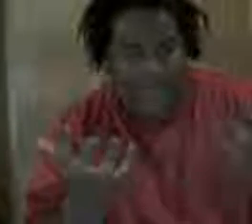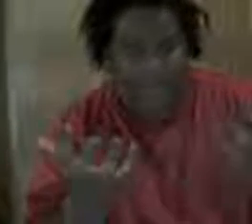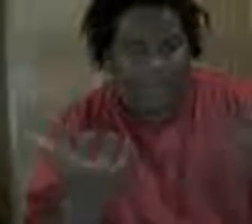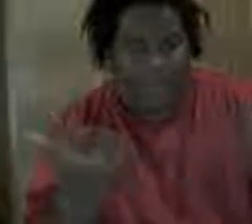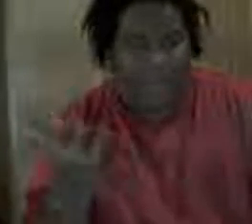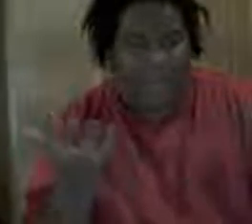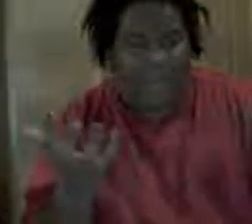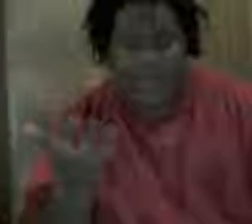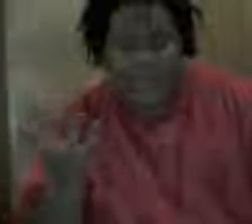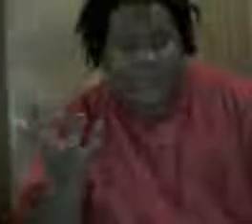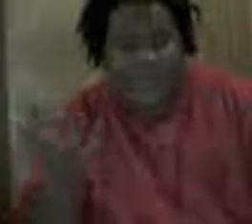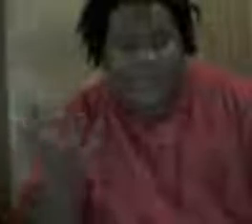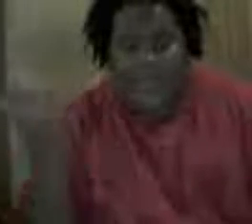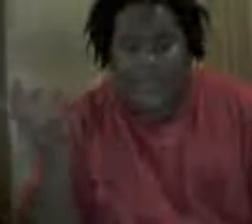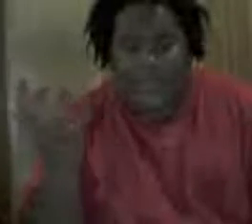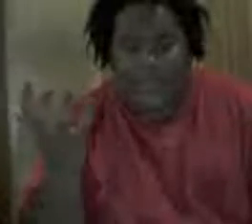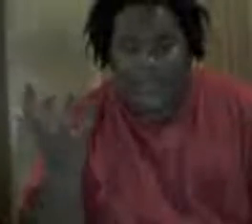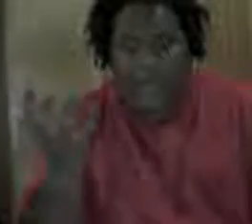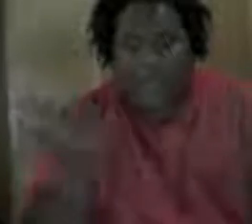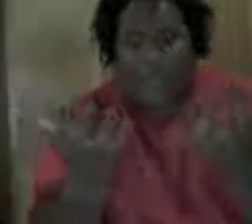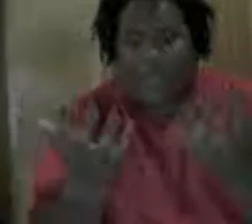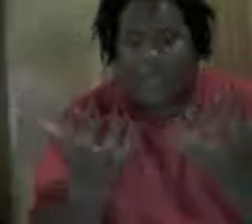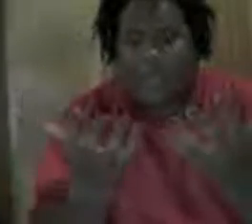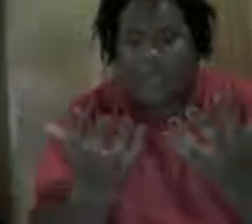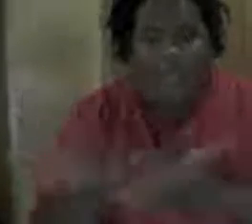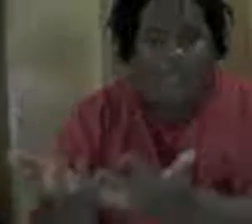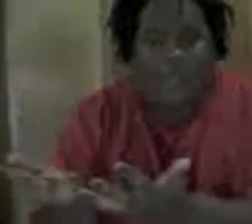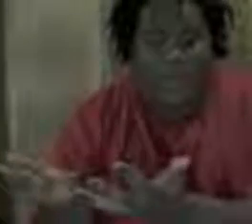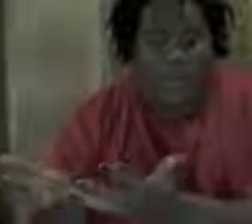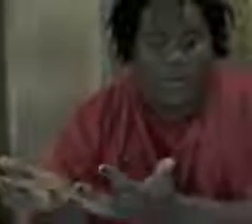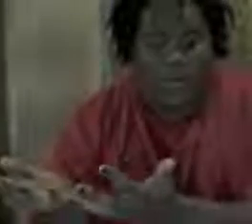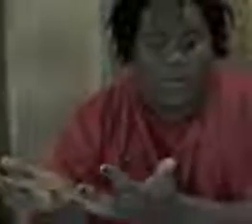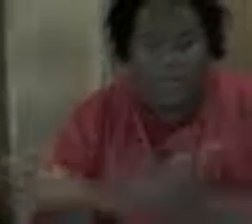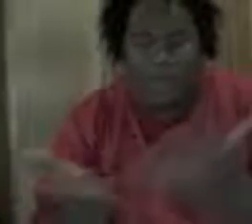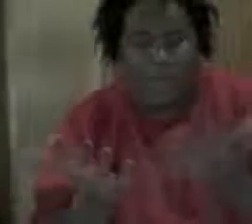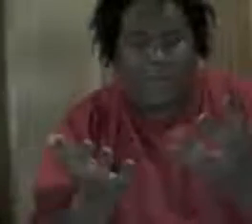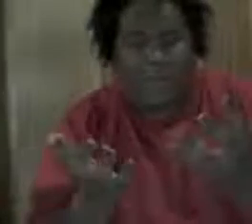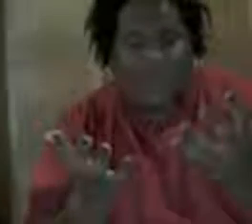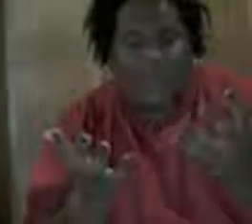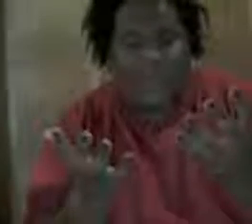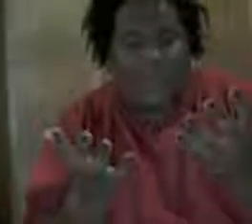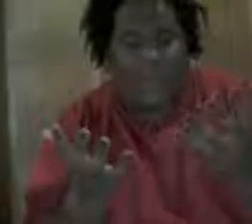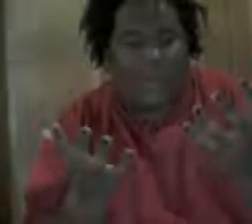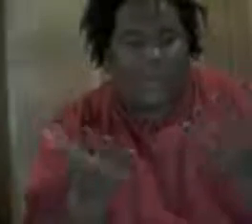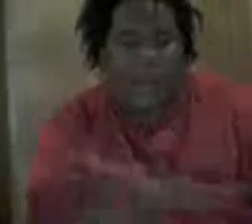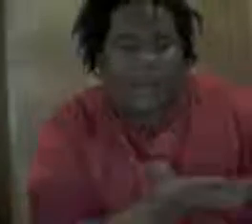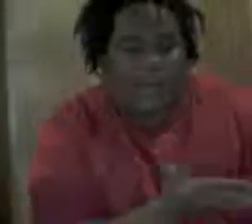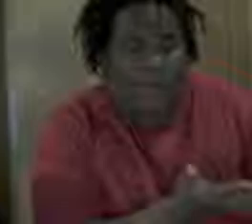make it like, like, some Pantera or something, make it a, make it a Cowboys from Hell Roll, or make it, make it like a, like a Walk Rolling,